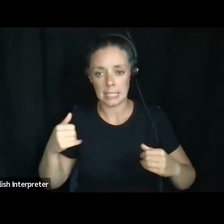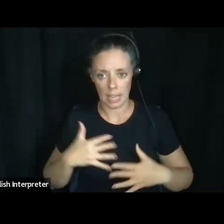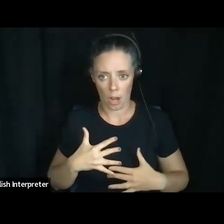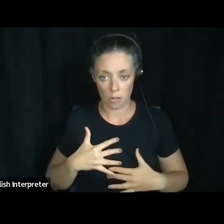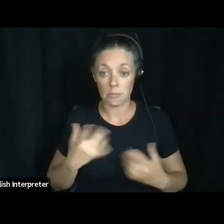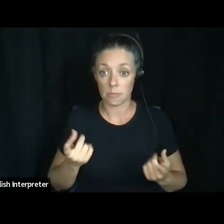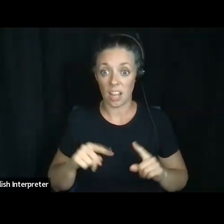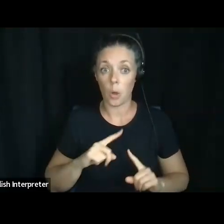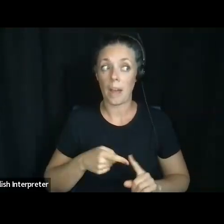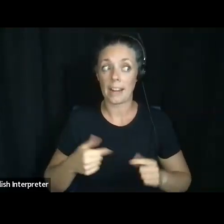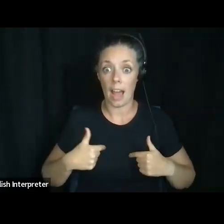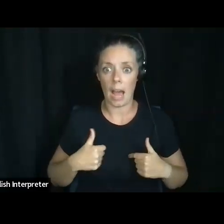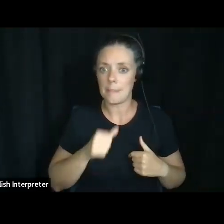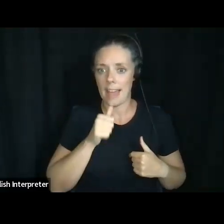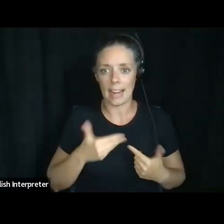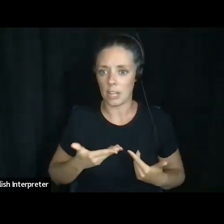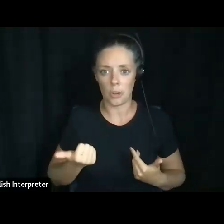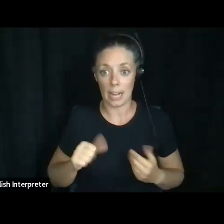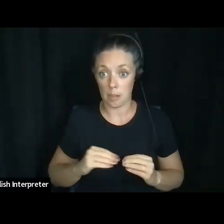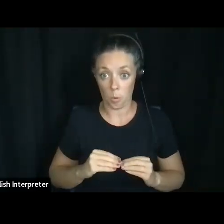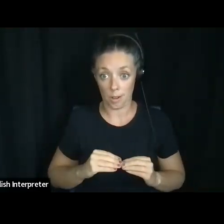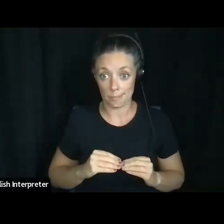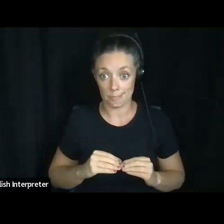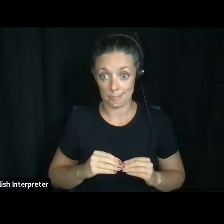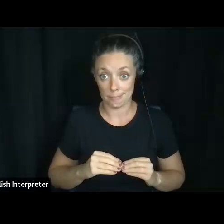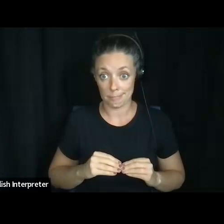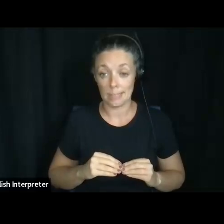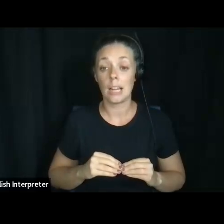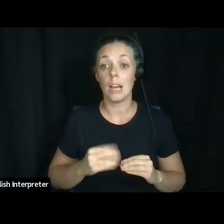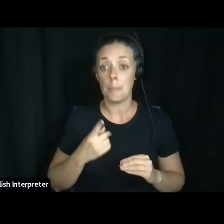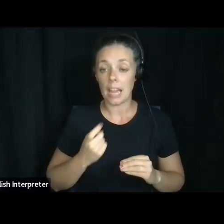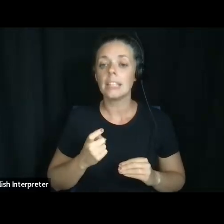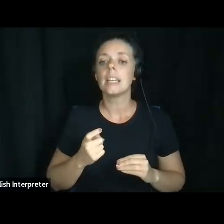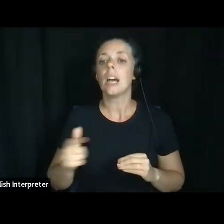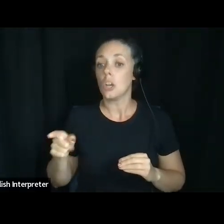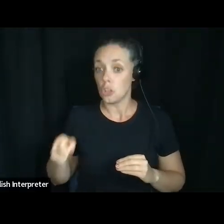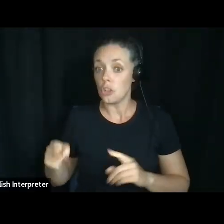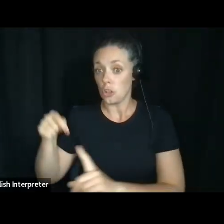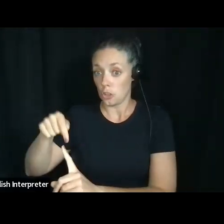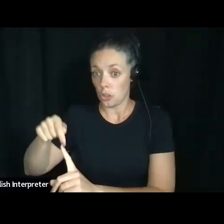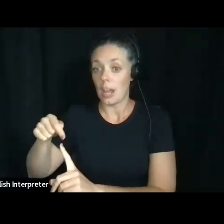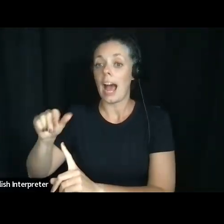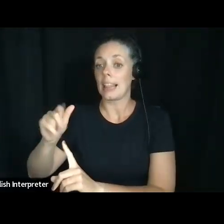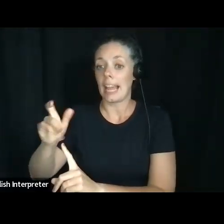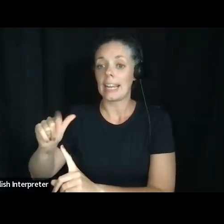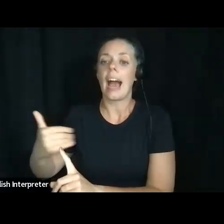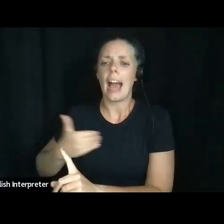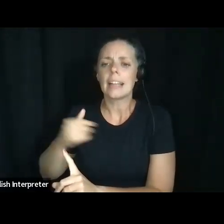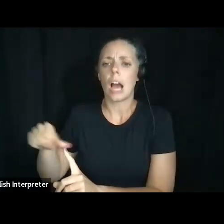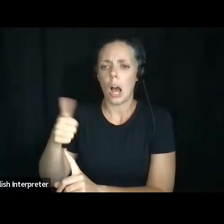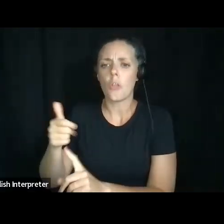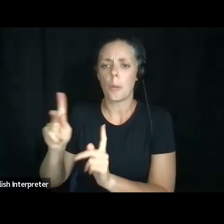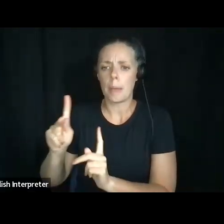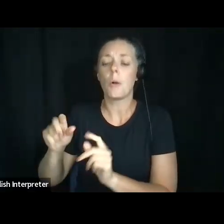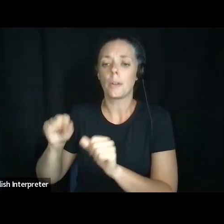I'm no longer here, because there, there are other people that Elena can turn to other people that will support her. So